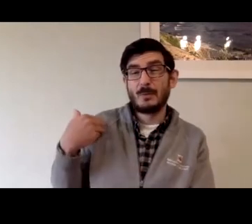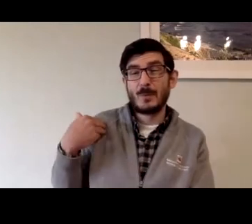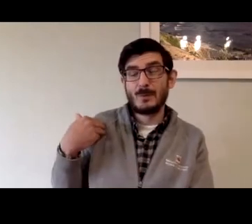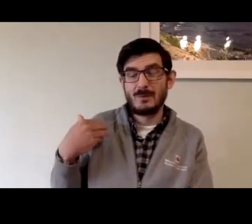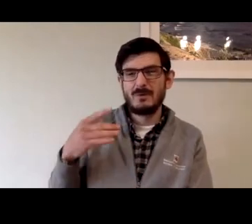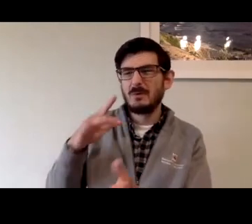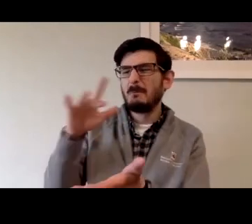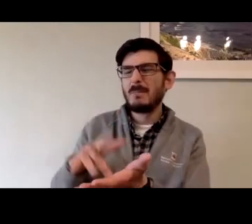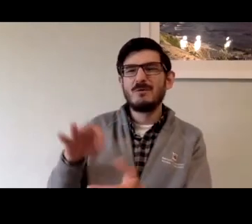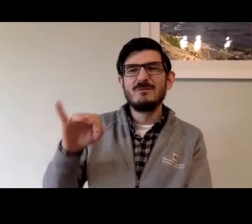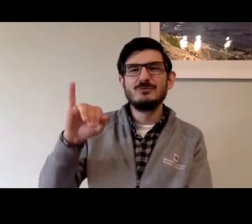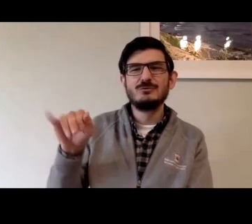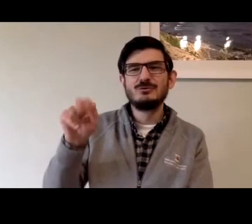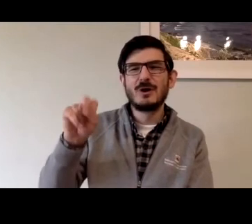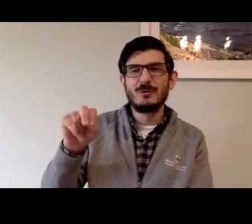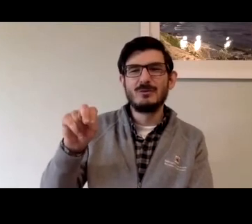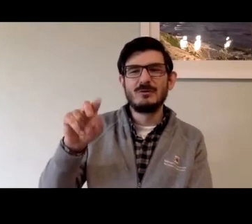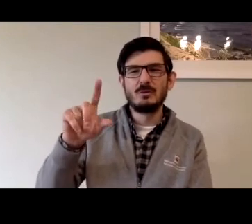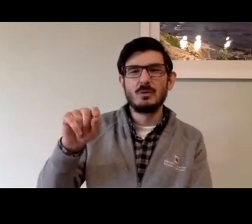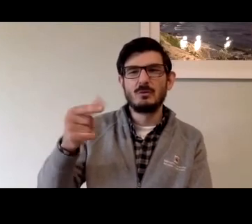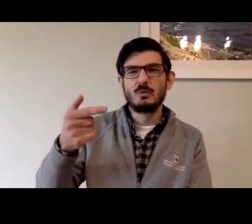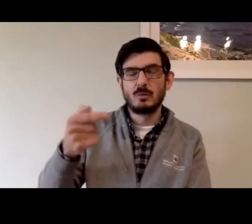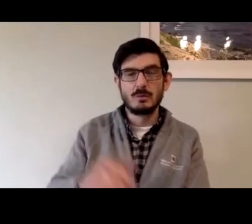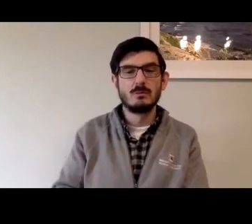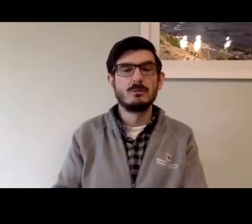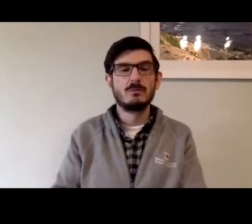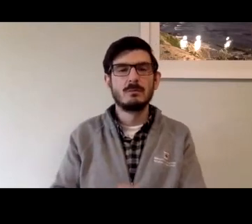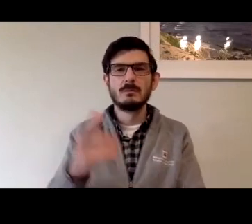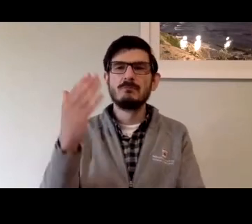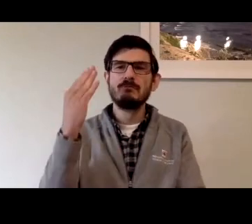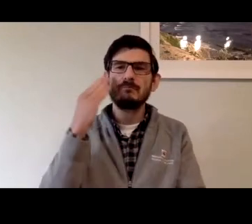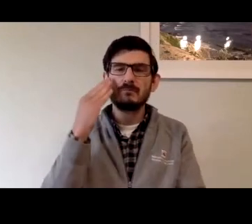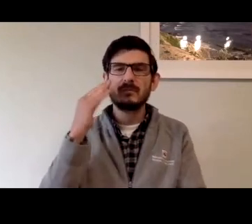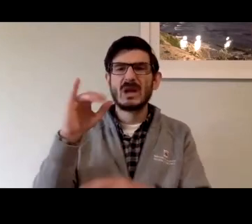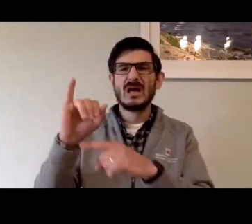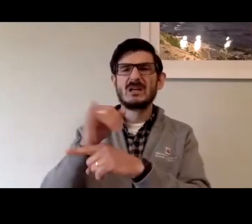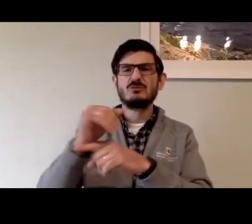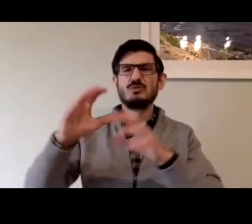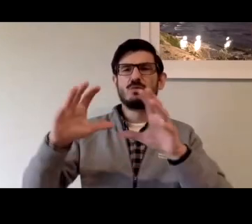And a few months ago, it would have been the middle of January 2021.